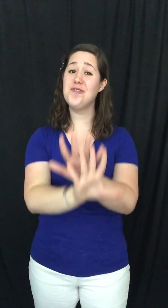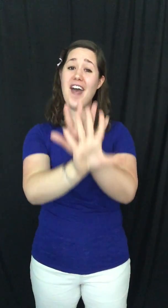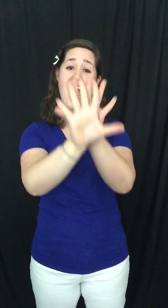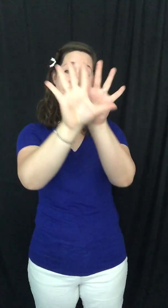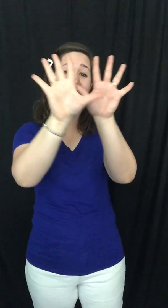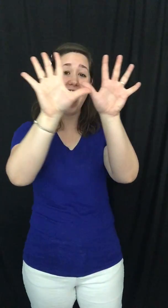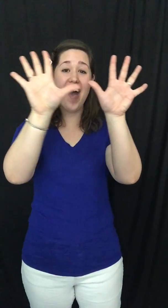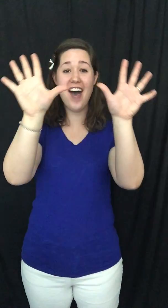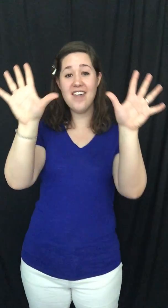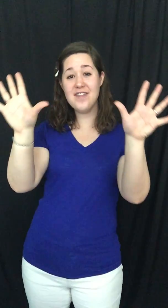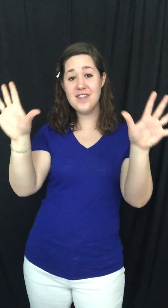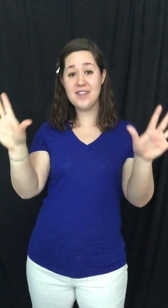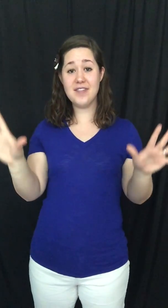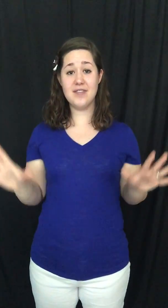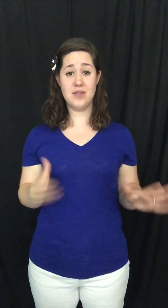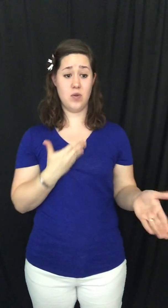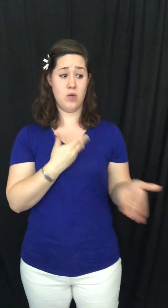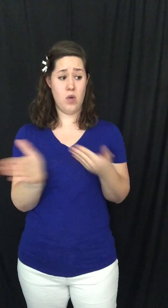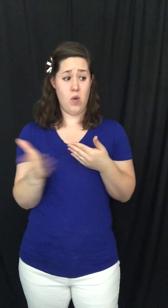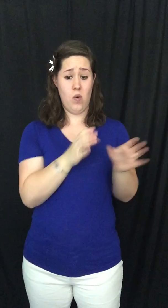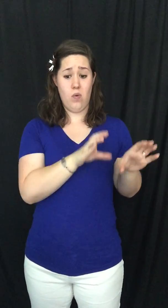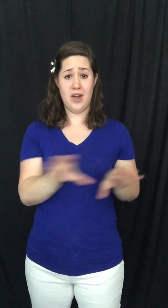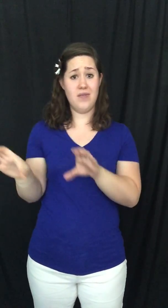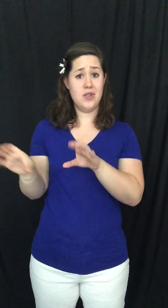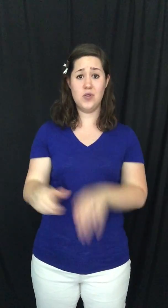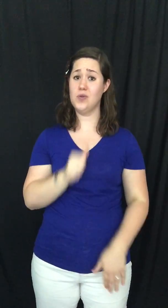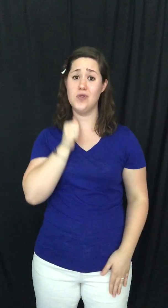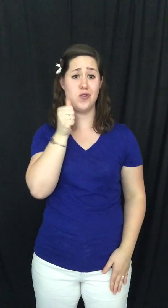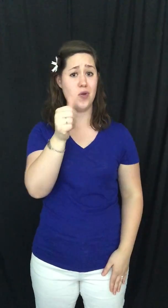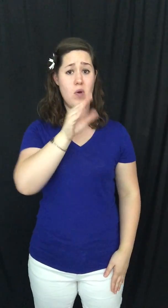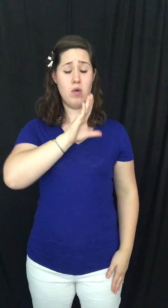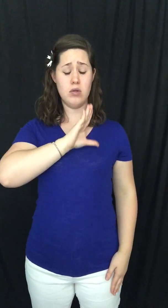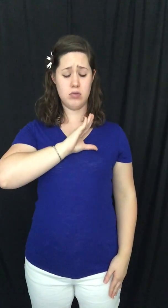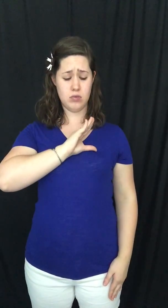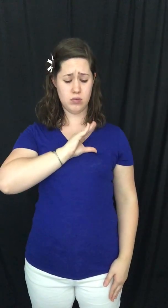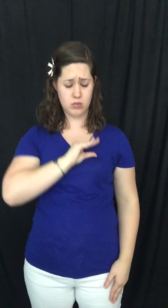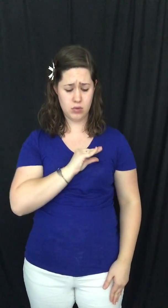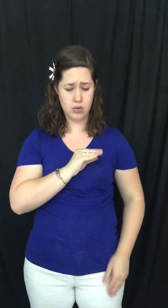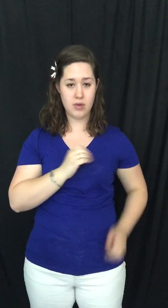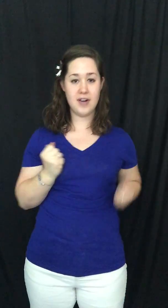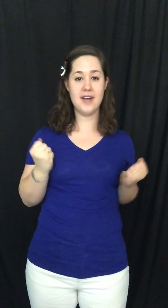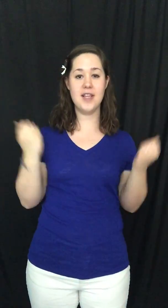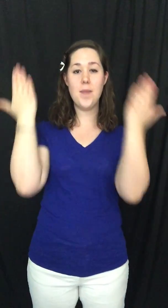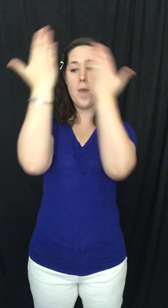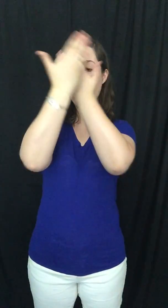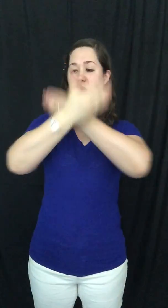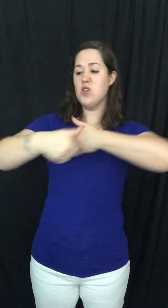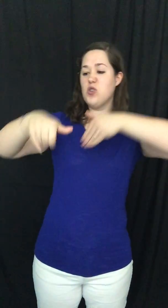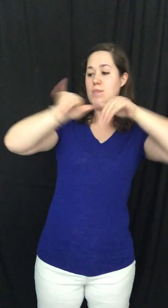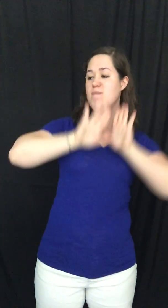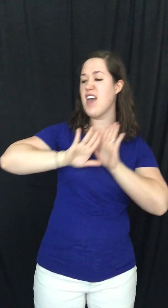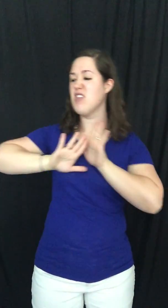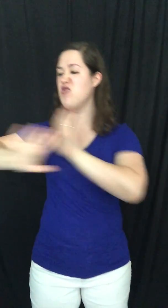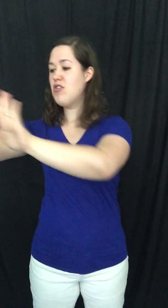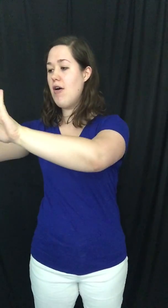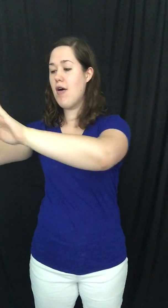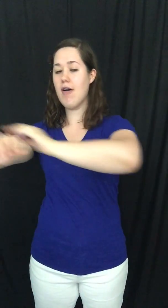have Whatever you do, just don't lose heart Keep on pushing back the dark,